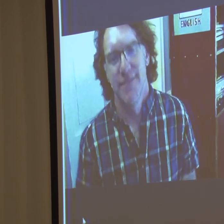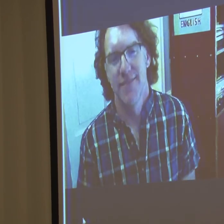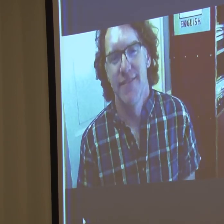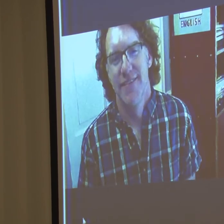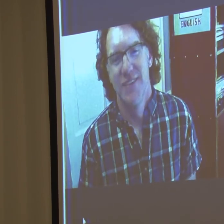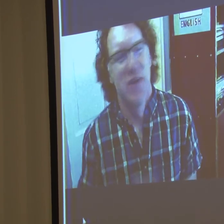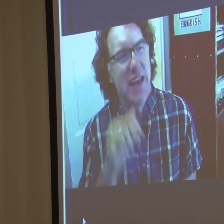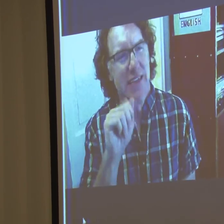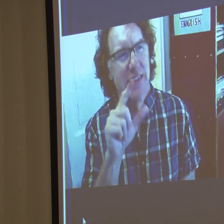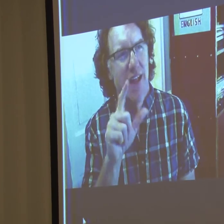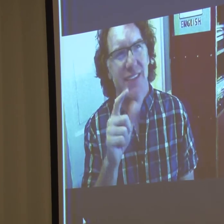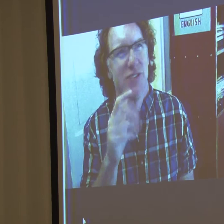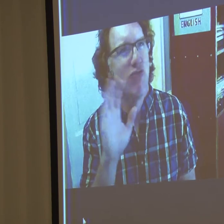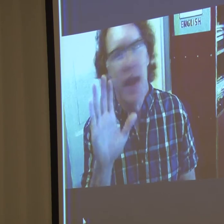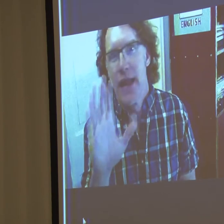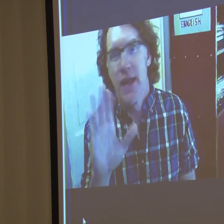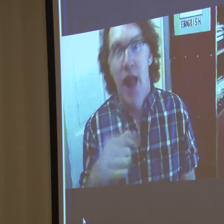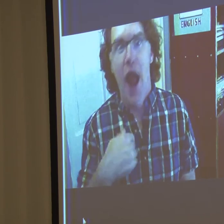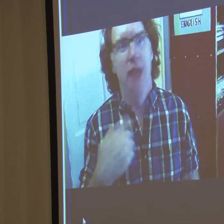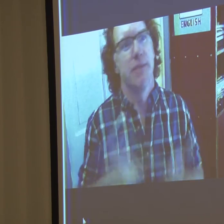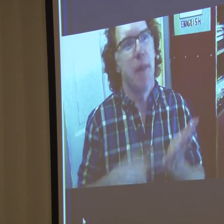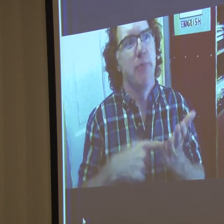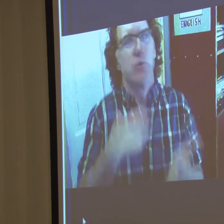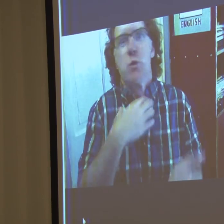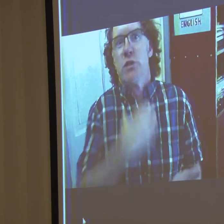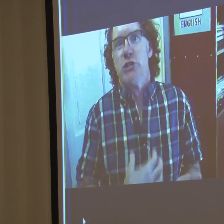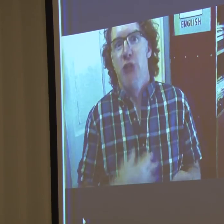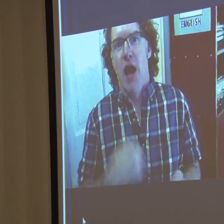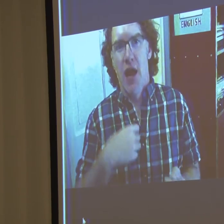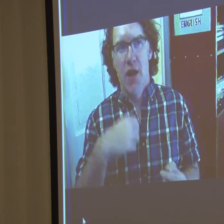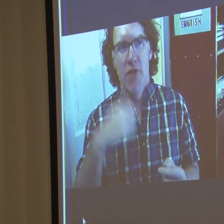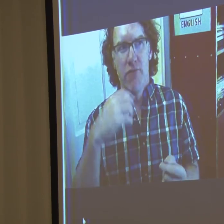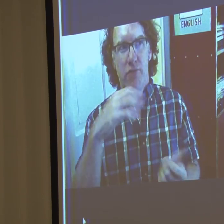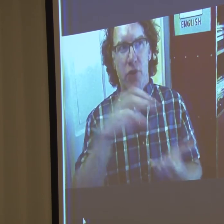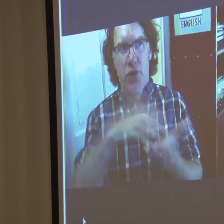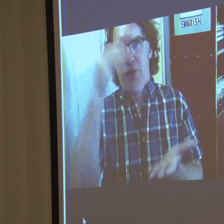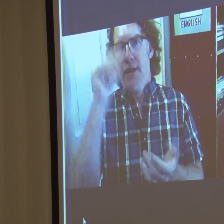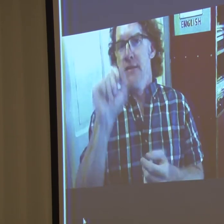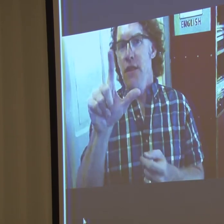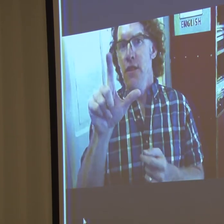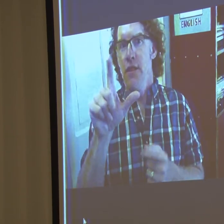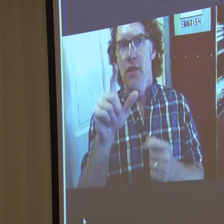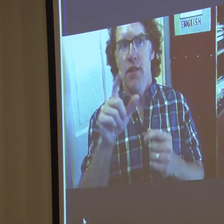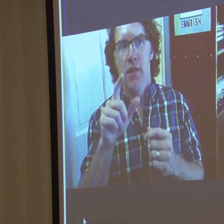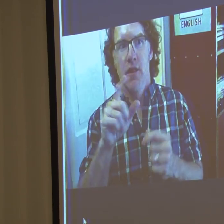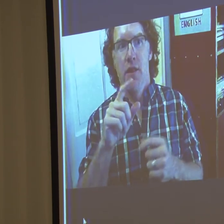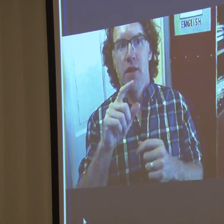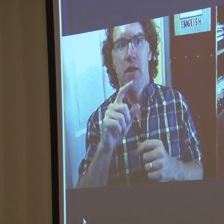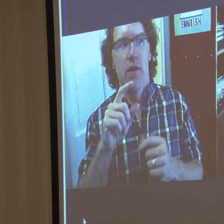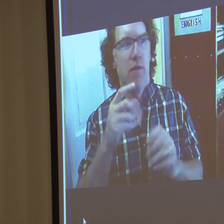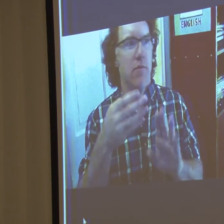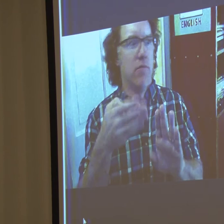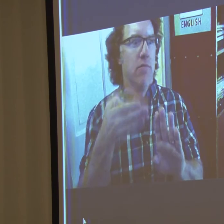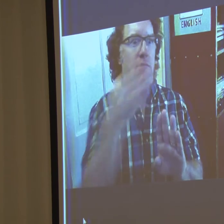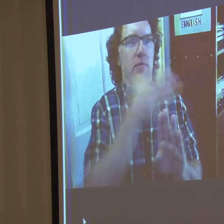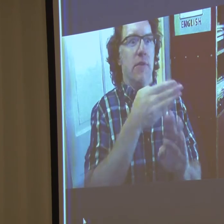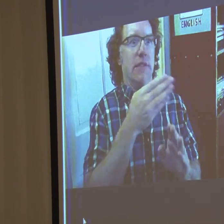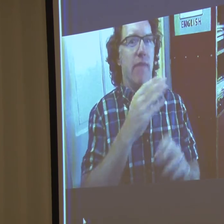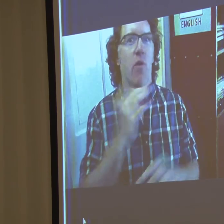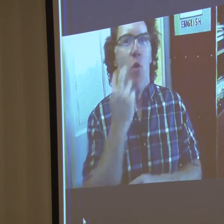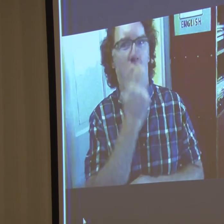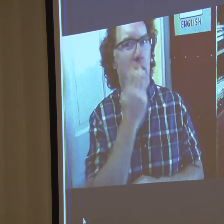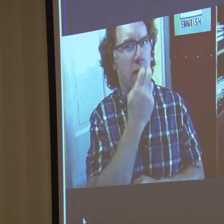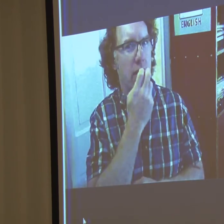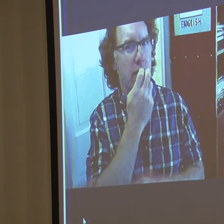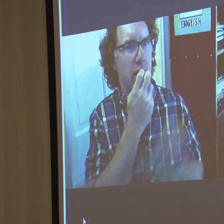deaf. I'm happy to be deaf and I'm fine with that. ASL is my preferred language. I wish that I had